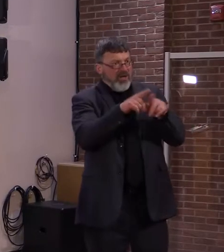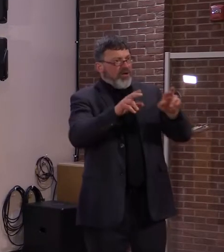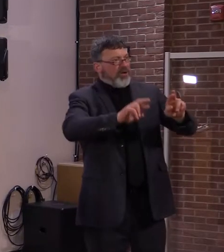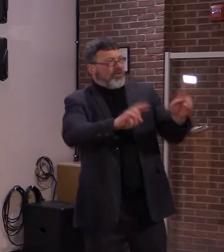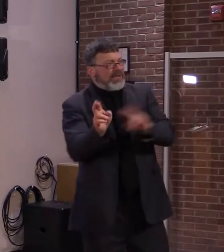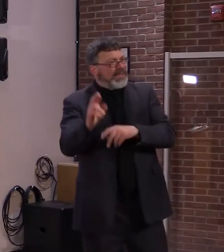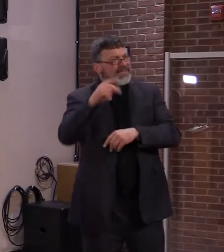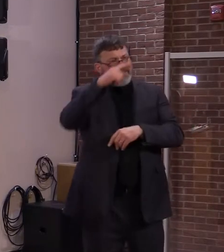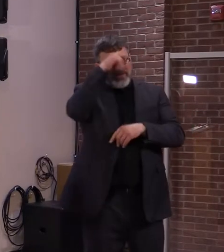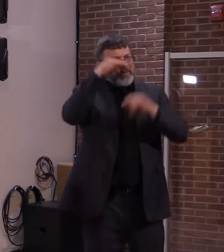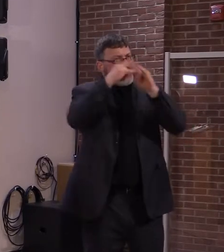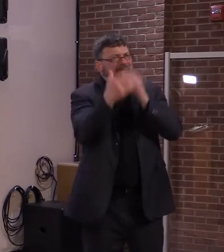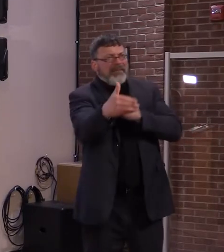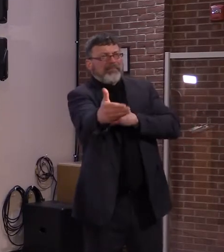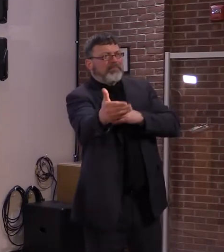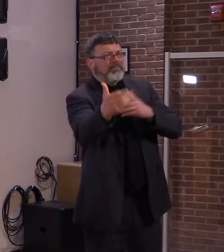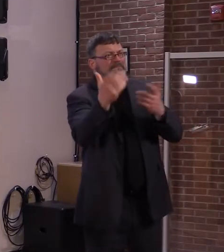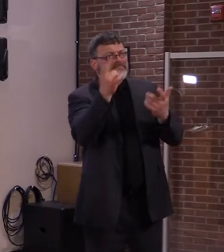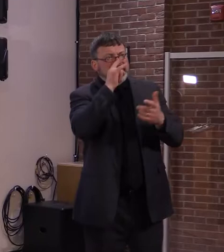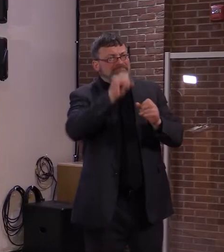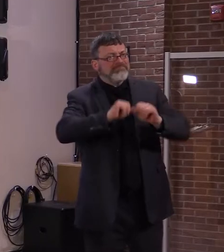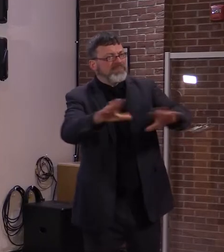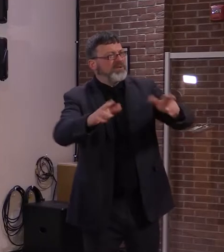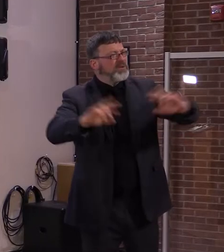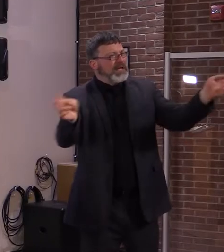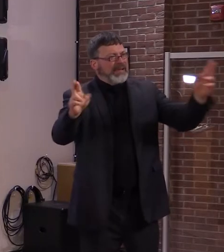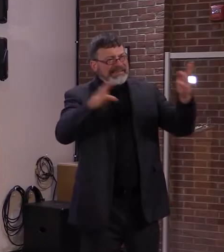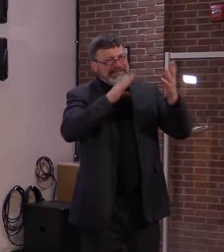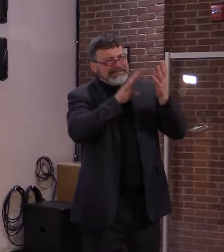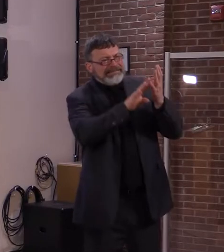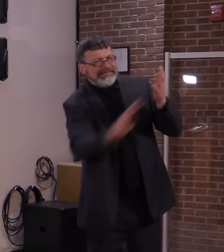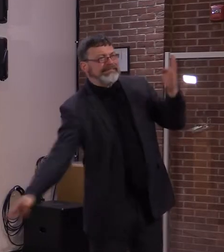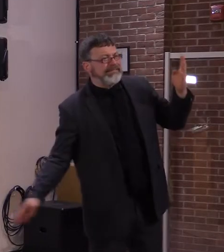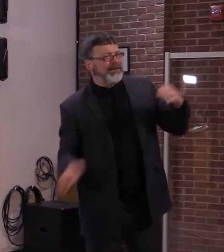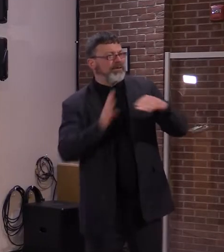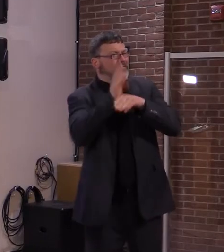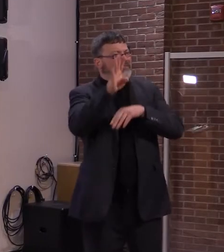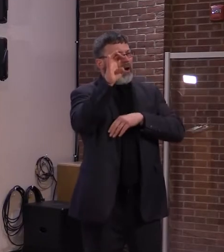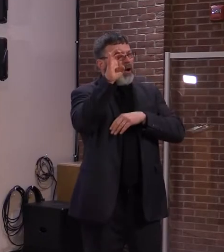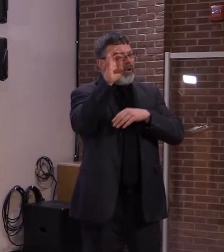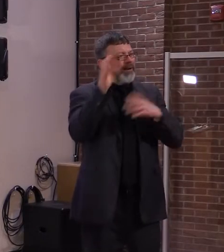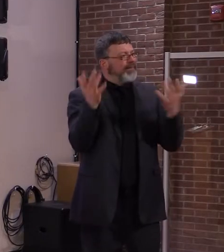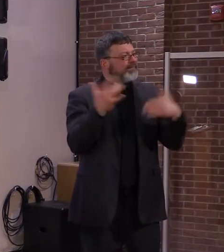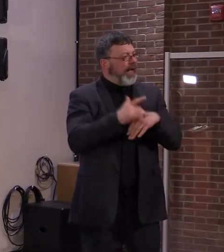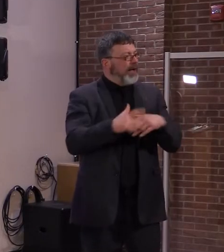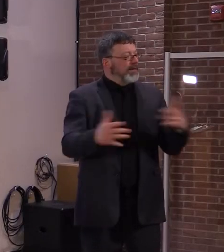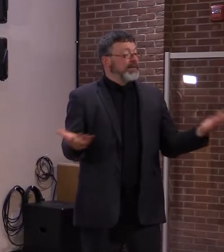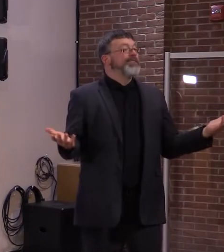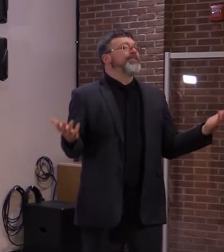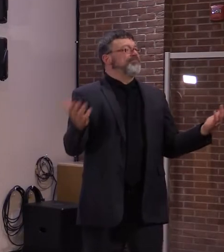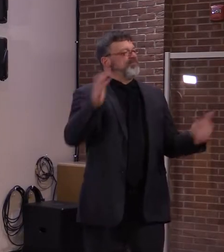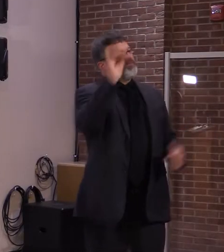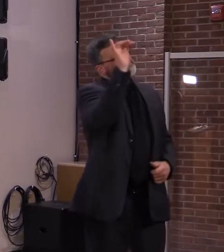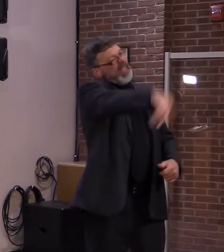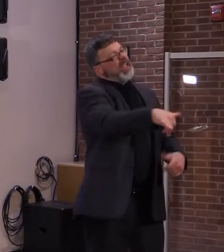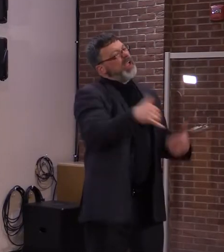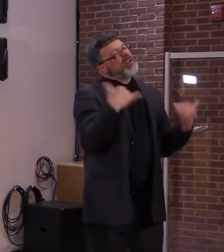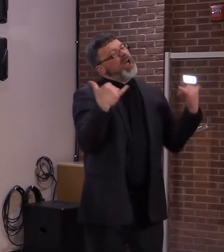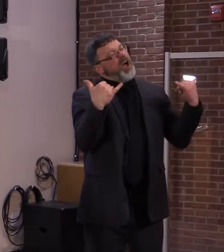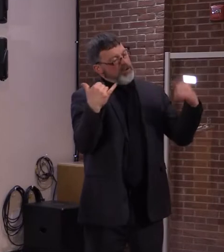to provide those opportunities for kids this summer so this is the right time. As we've seen,